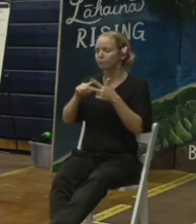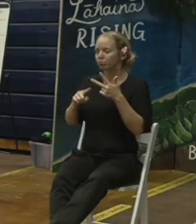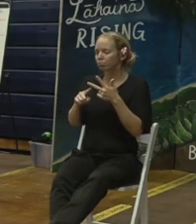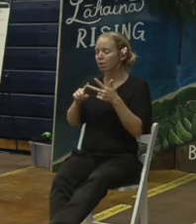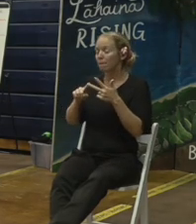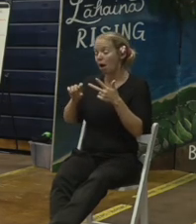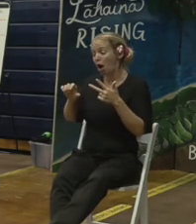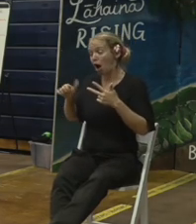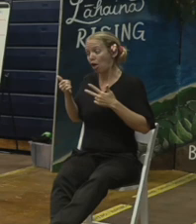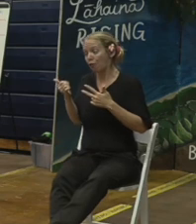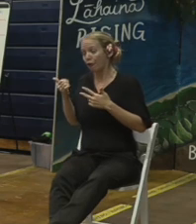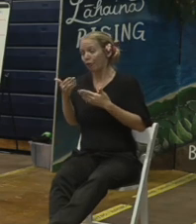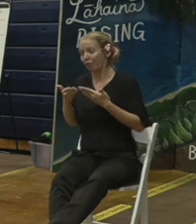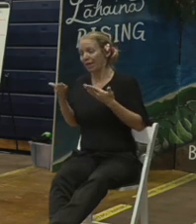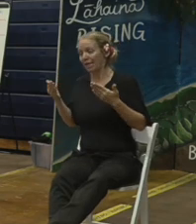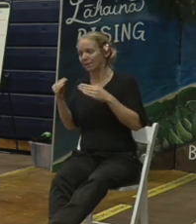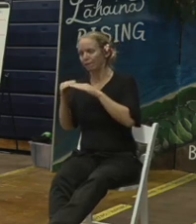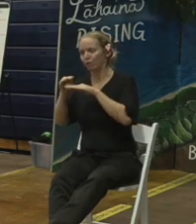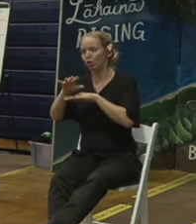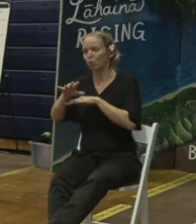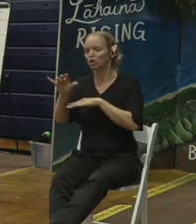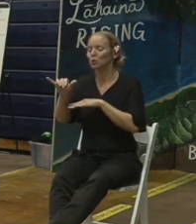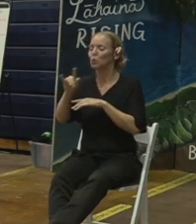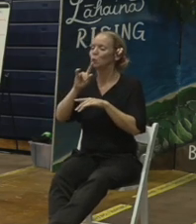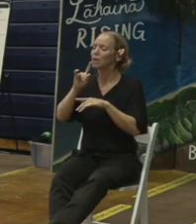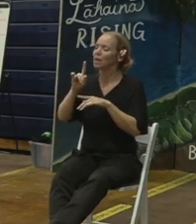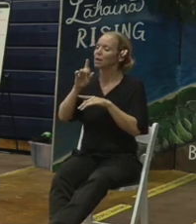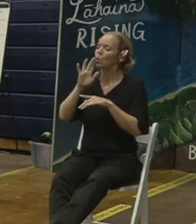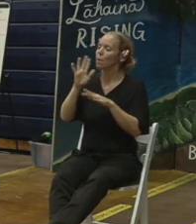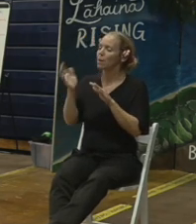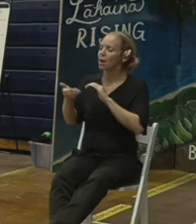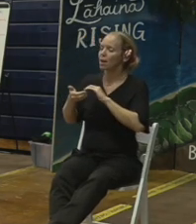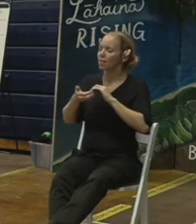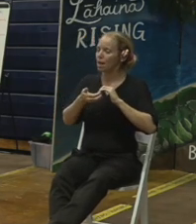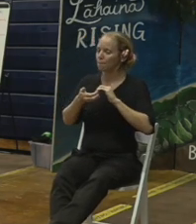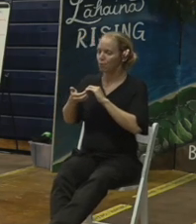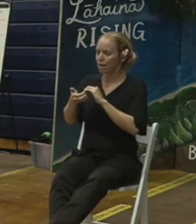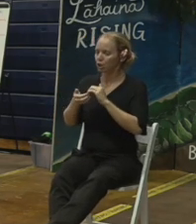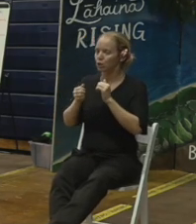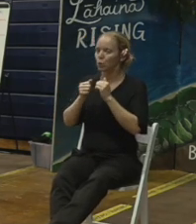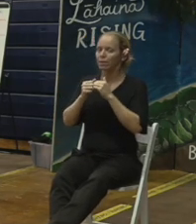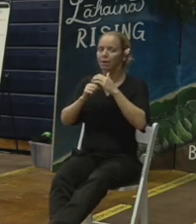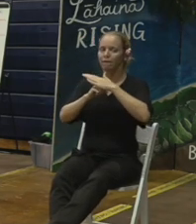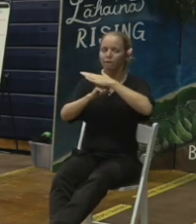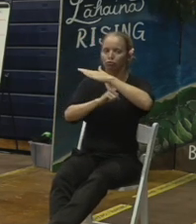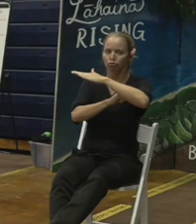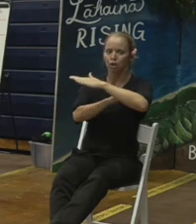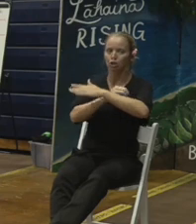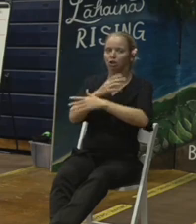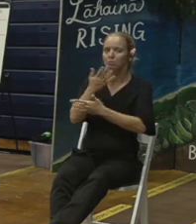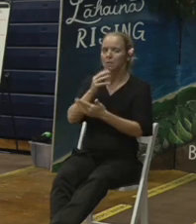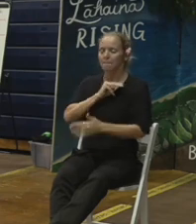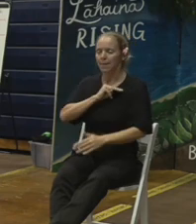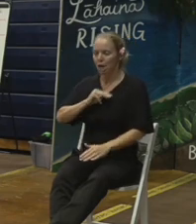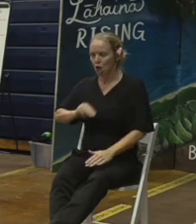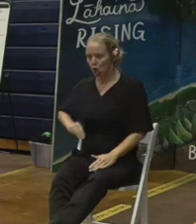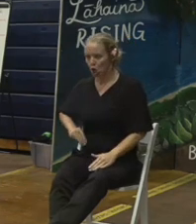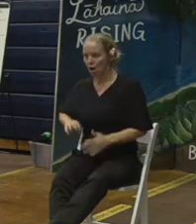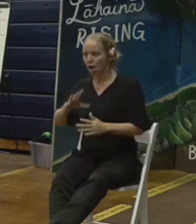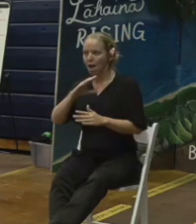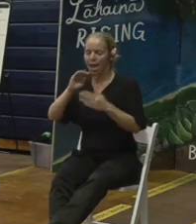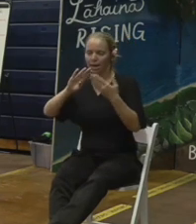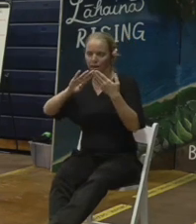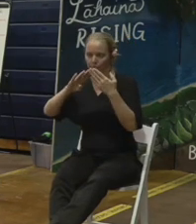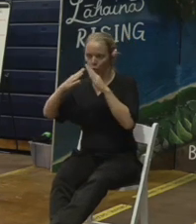so the final determination would be a collaboration between infrastructure I would assume mayor's office and the community